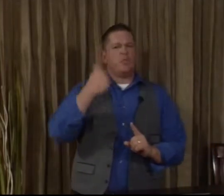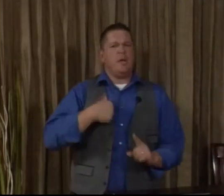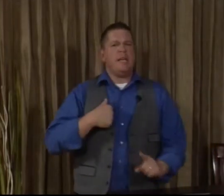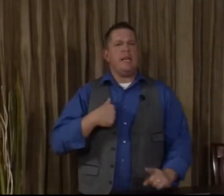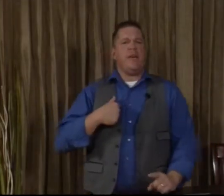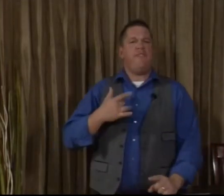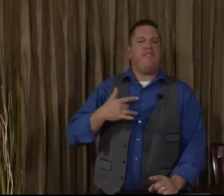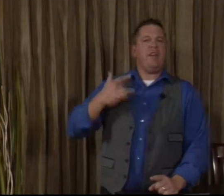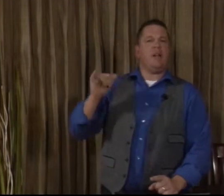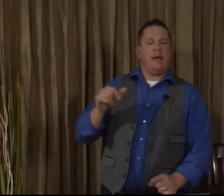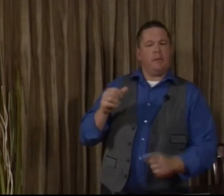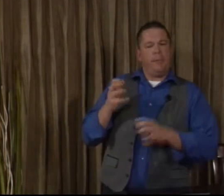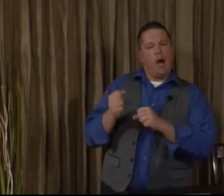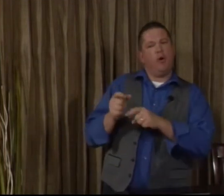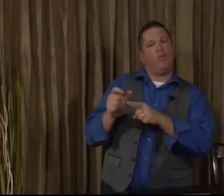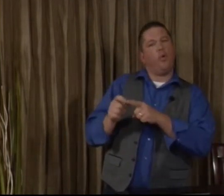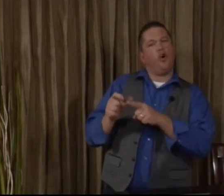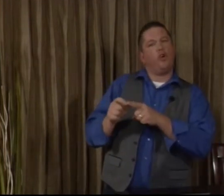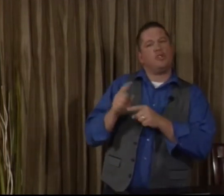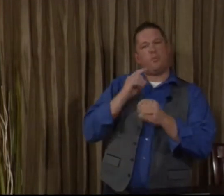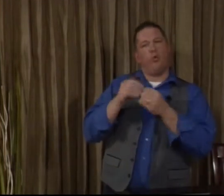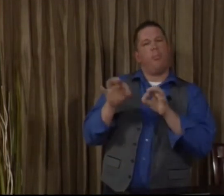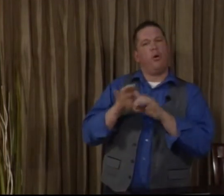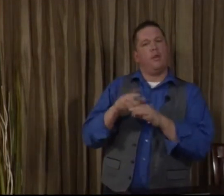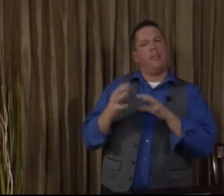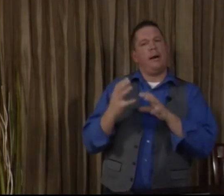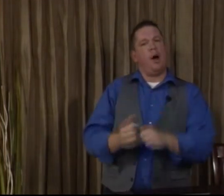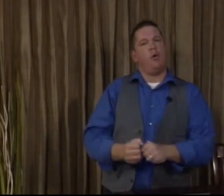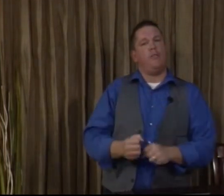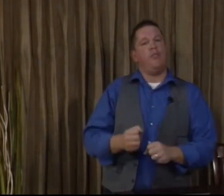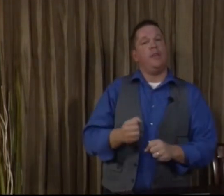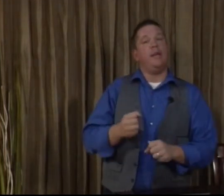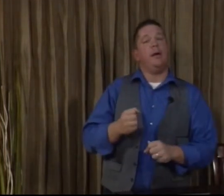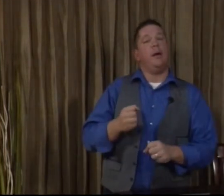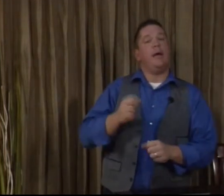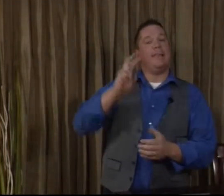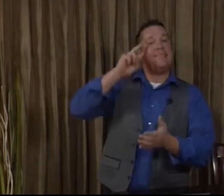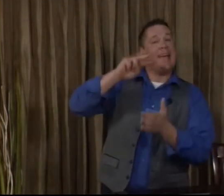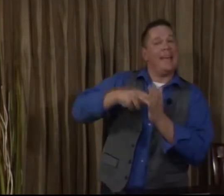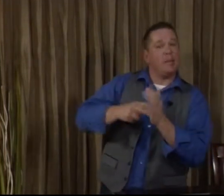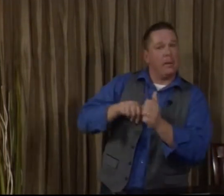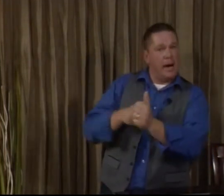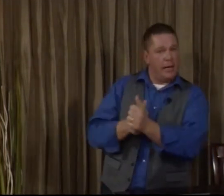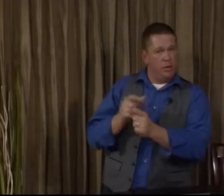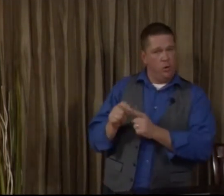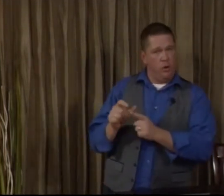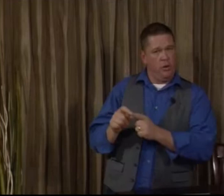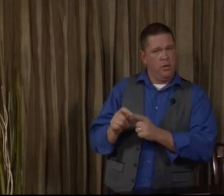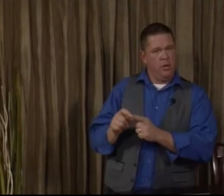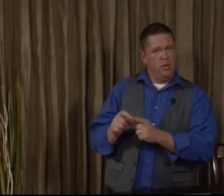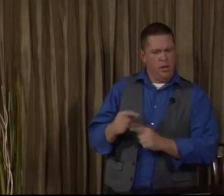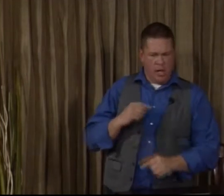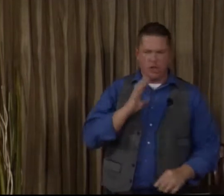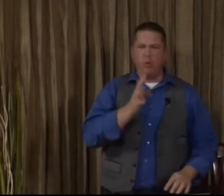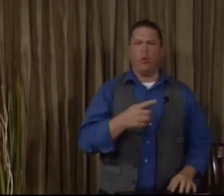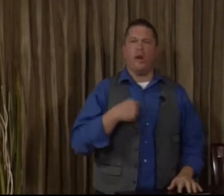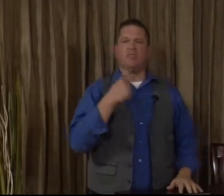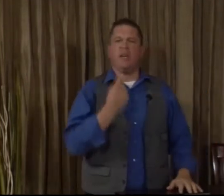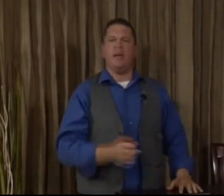we feel like the power of words is more important than the power of the intent behind the word. I spoke what I said.